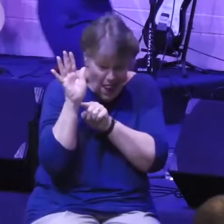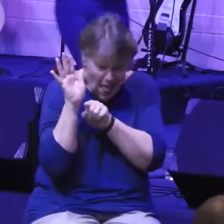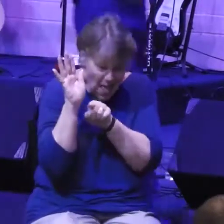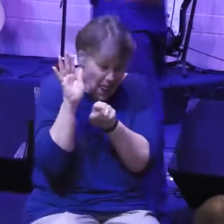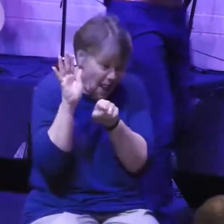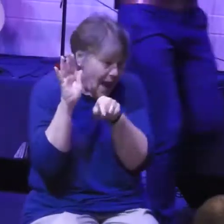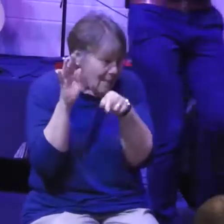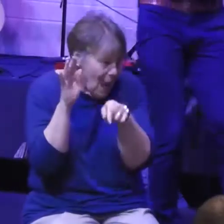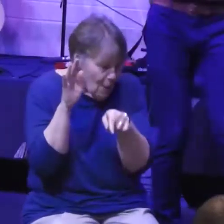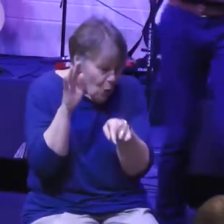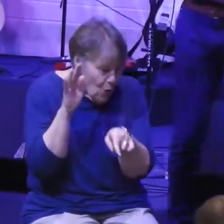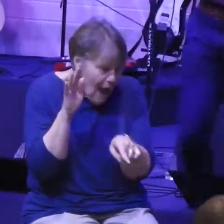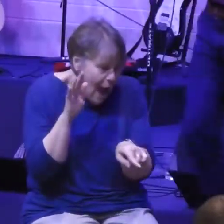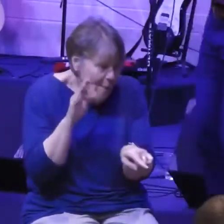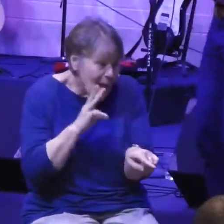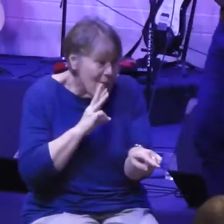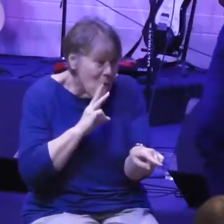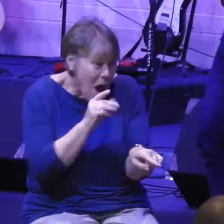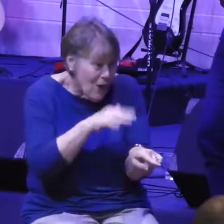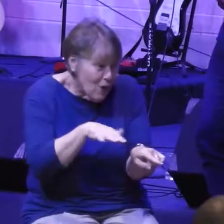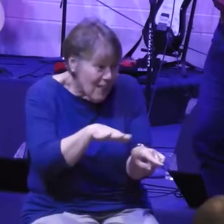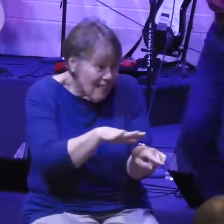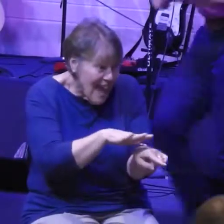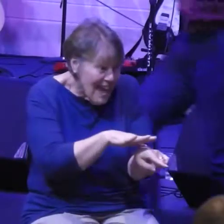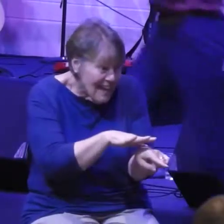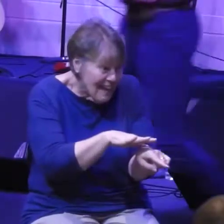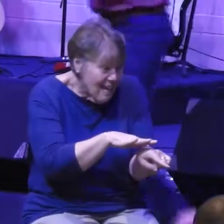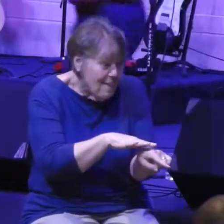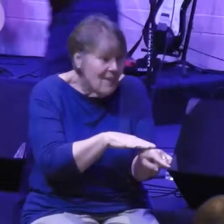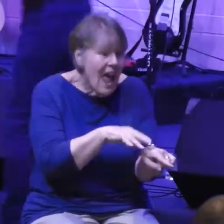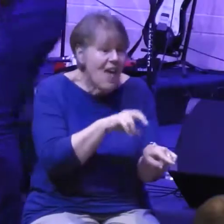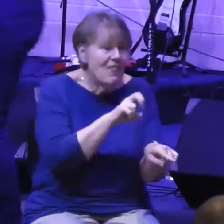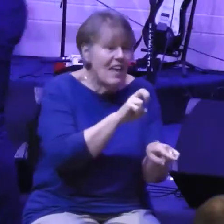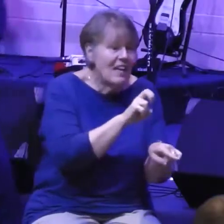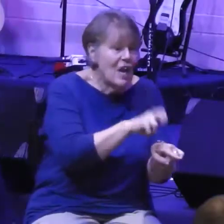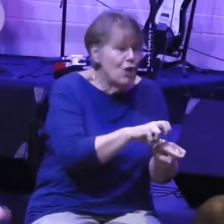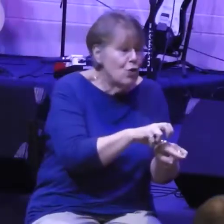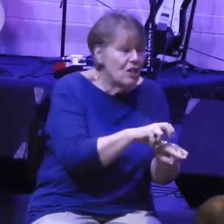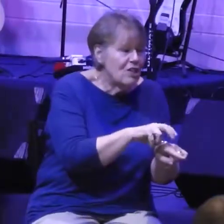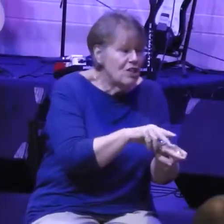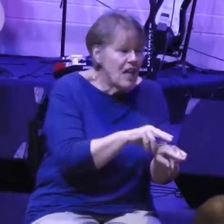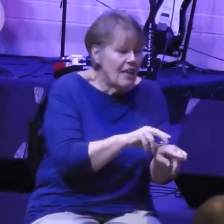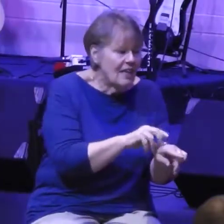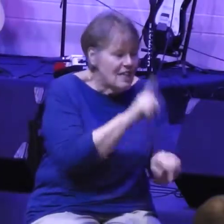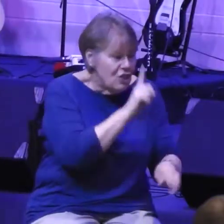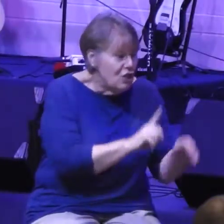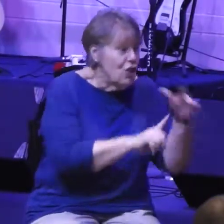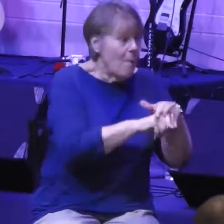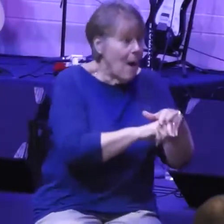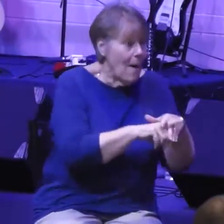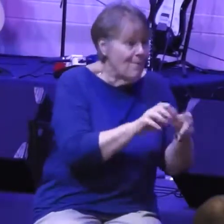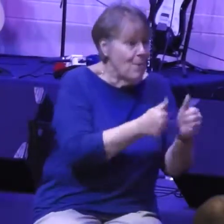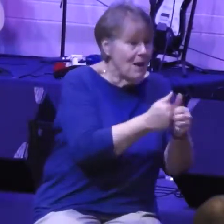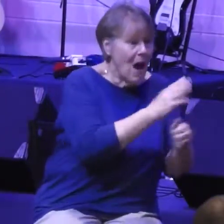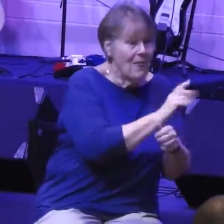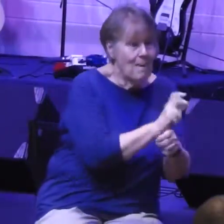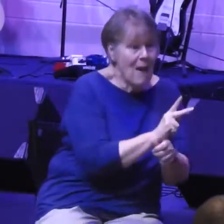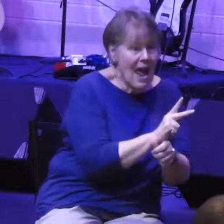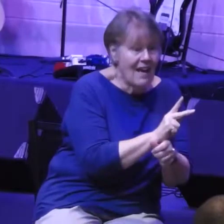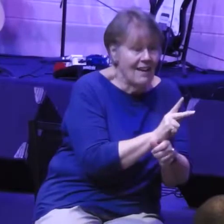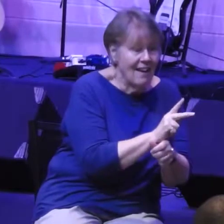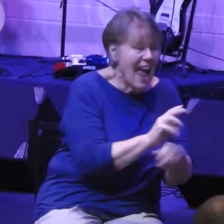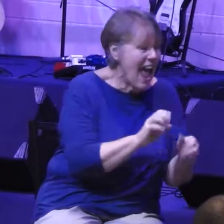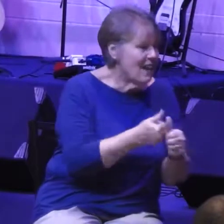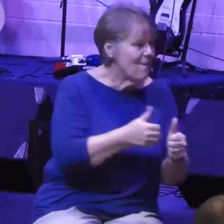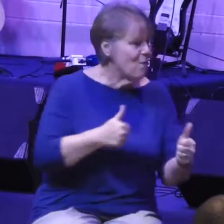sneak down by the lakeside, and you could just, like, jump up from behind the bank and run in and avoid all of that chasing. So that